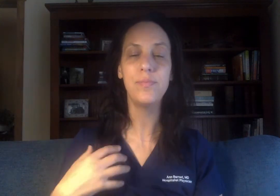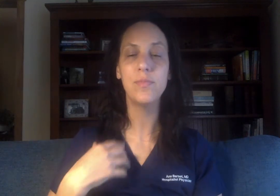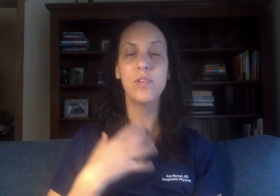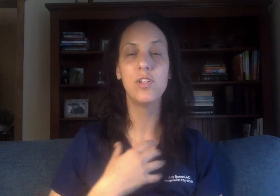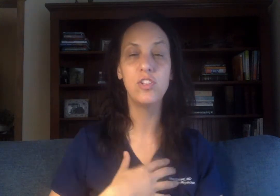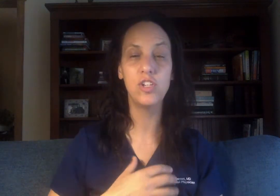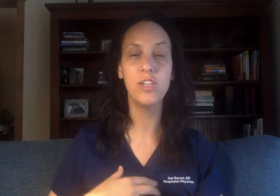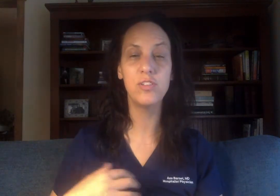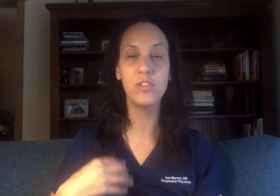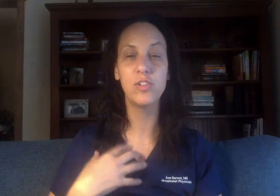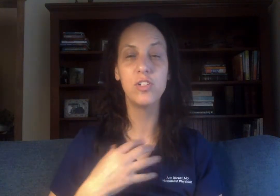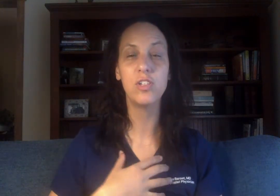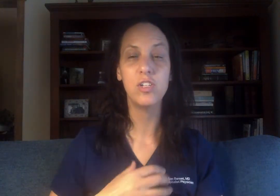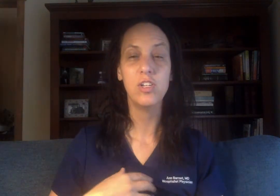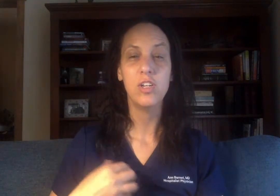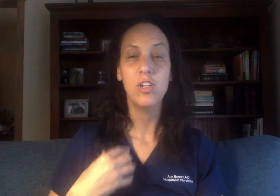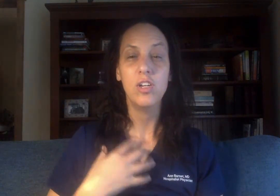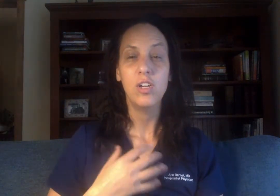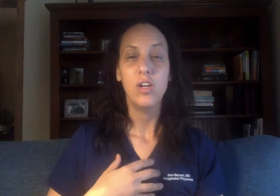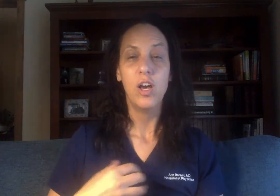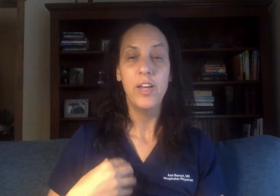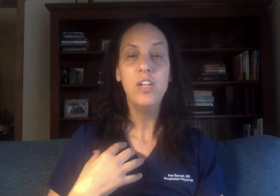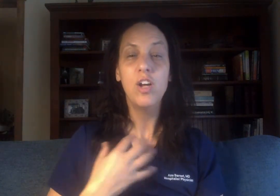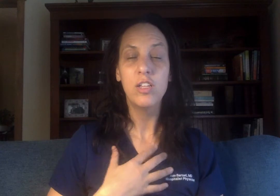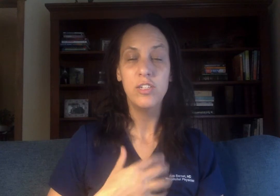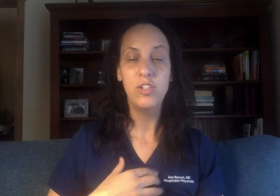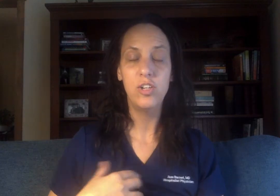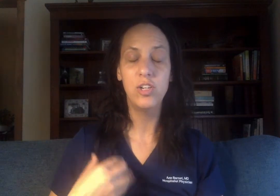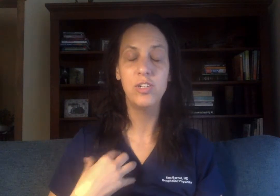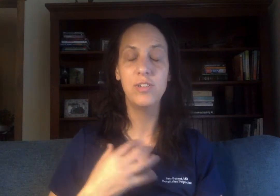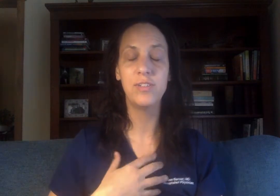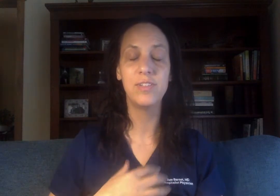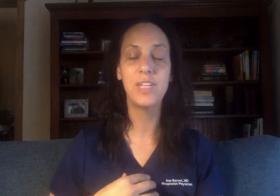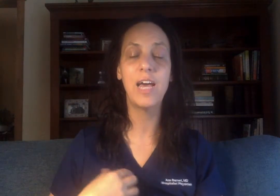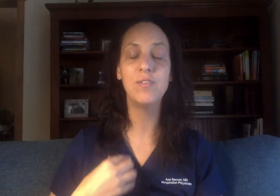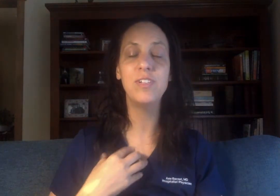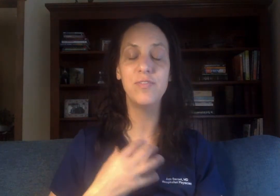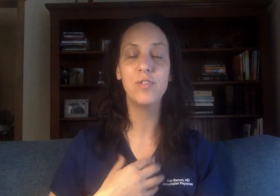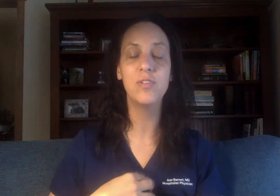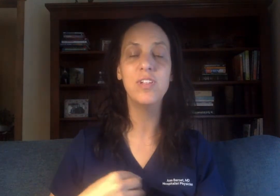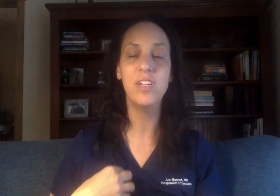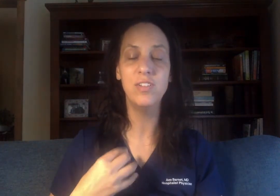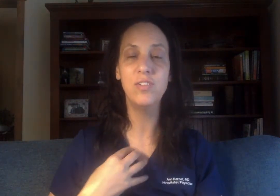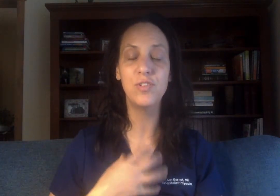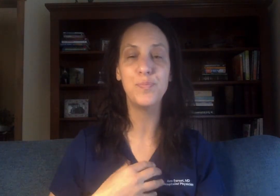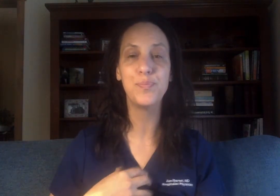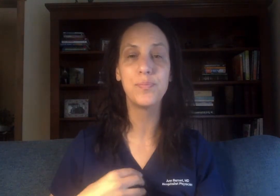Chest. I acknowledge how difficult it is to